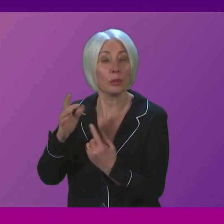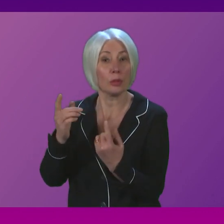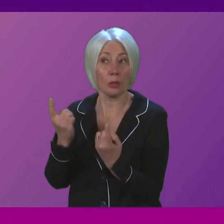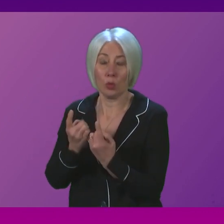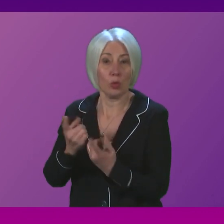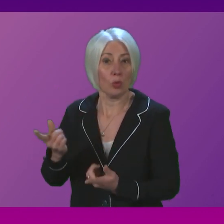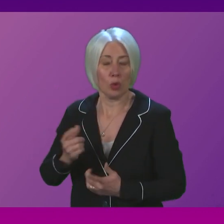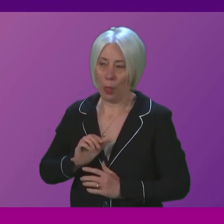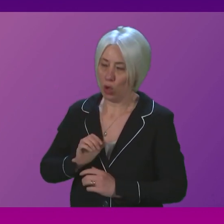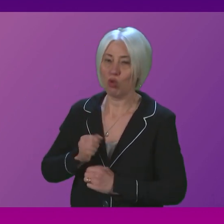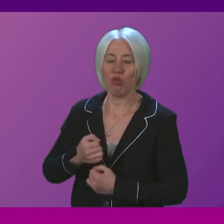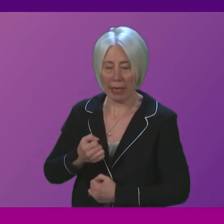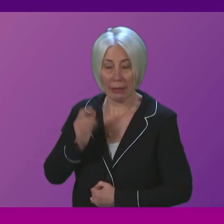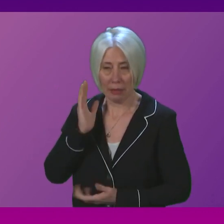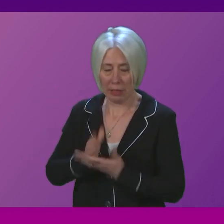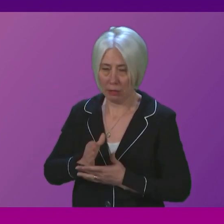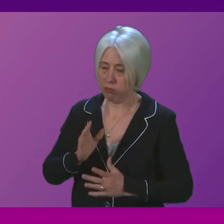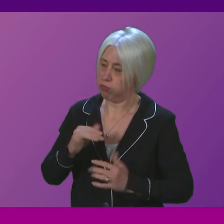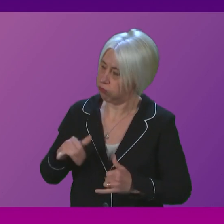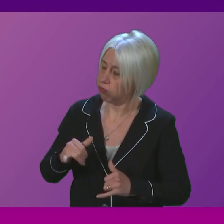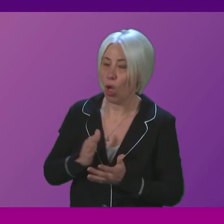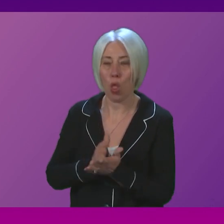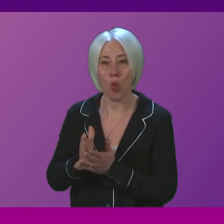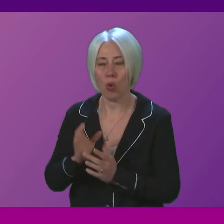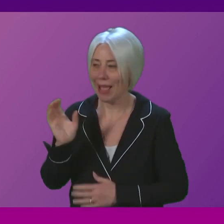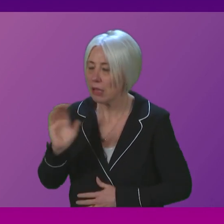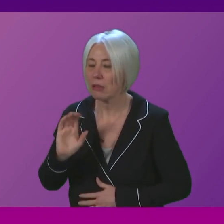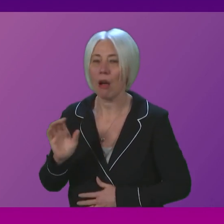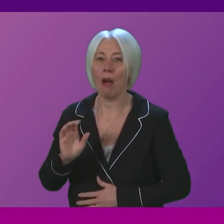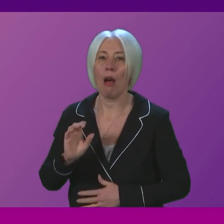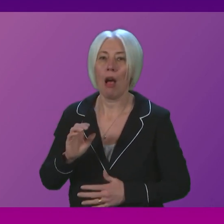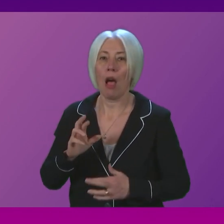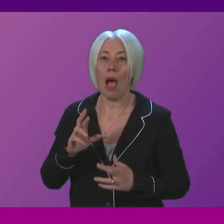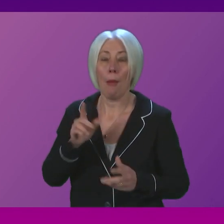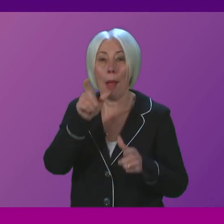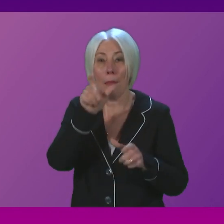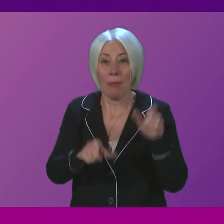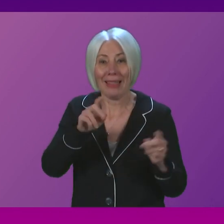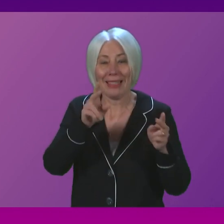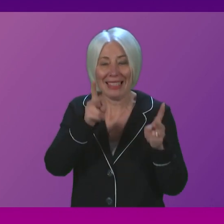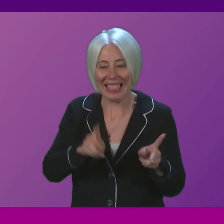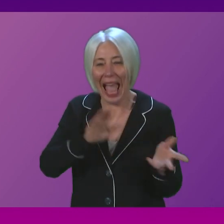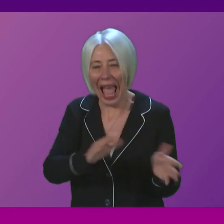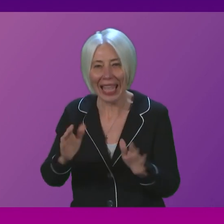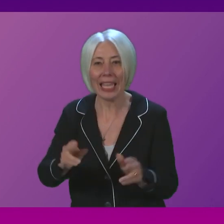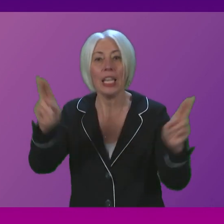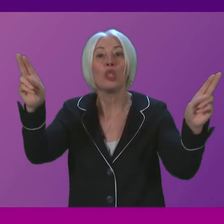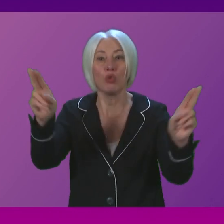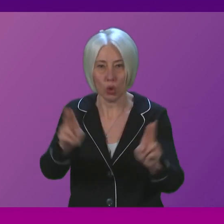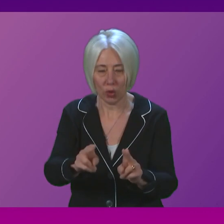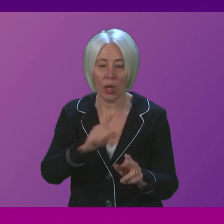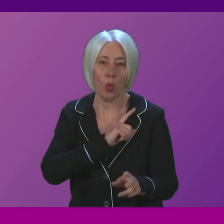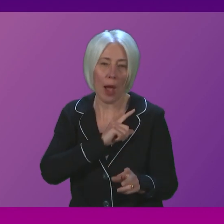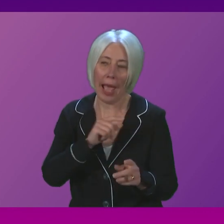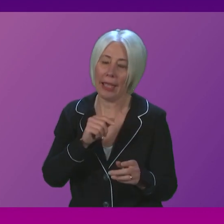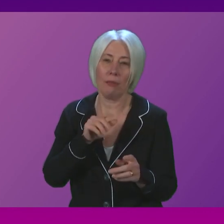that mortality from cancer overall is reducing and that's due to a range of factors, better treatment,